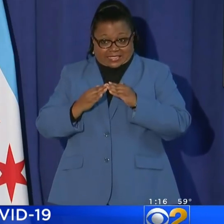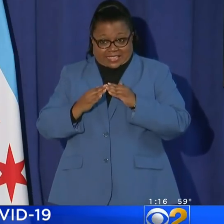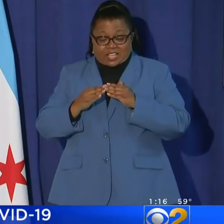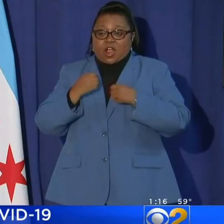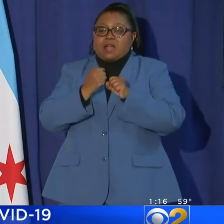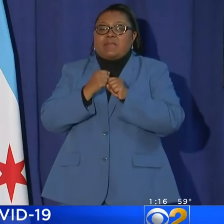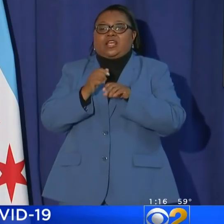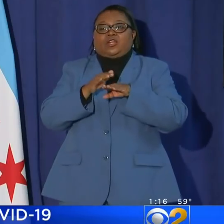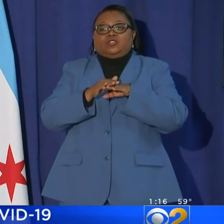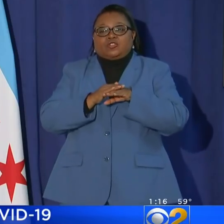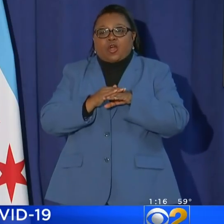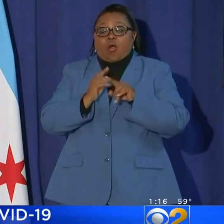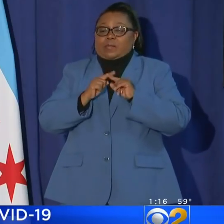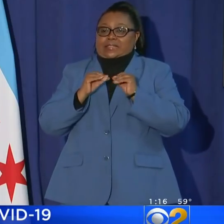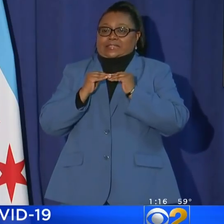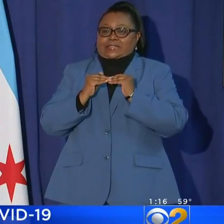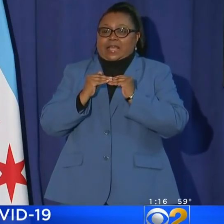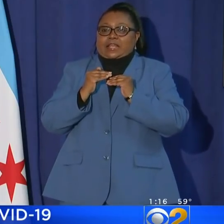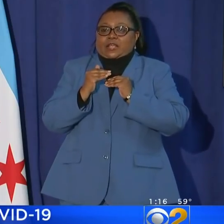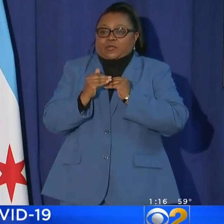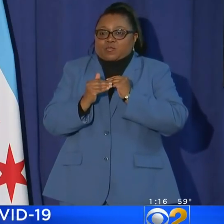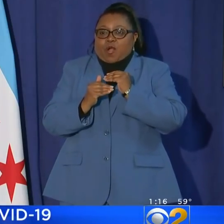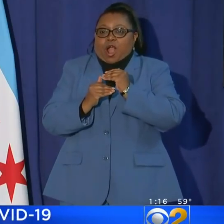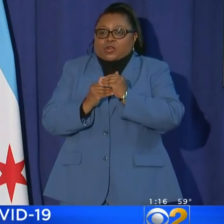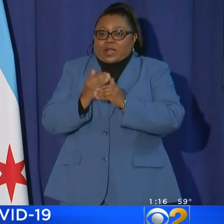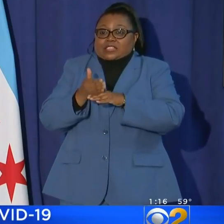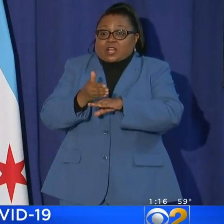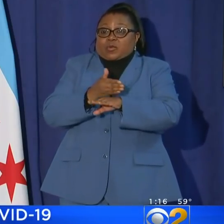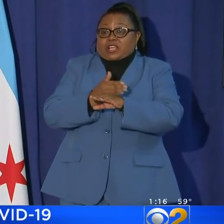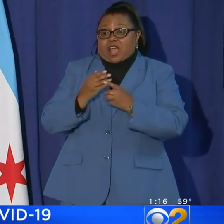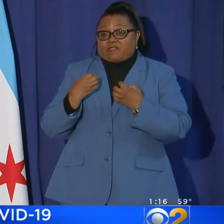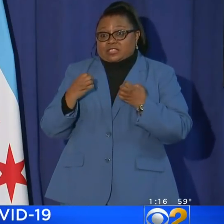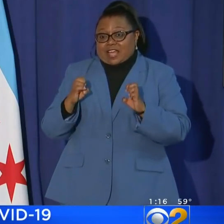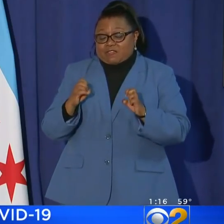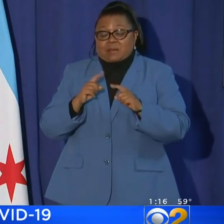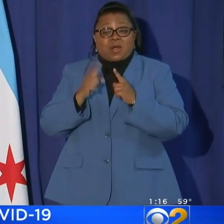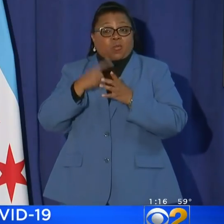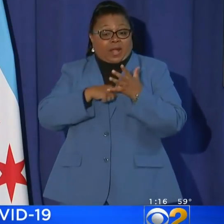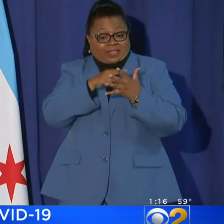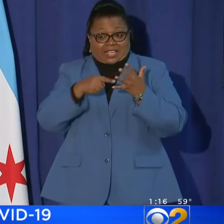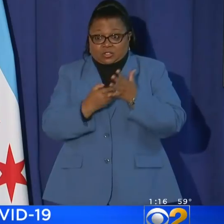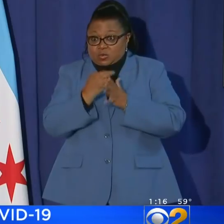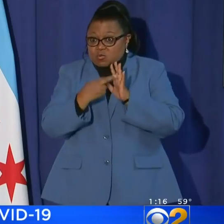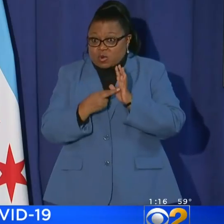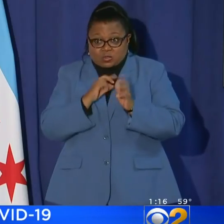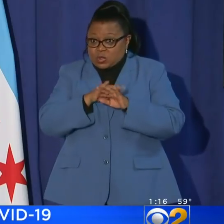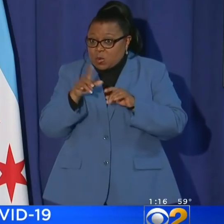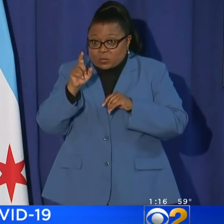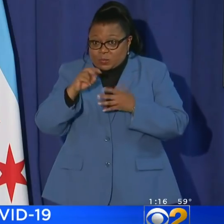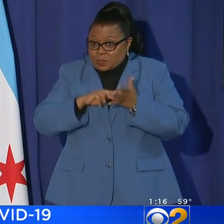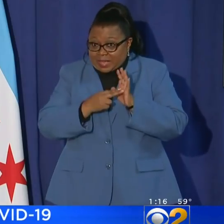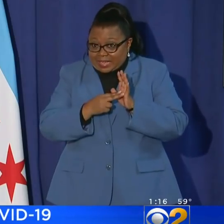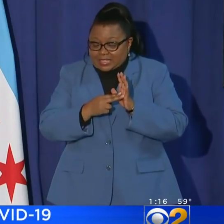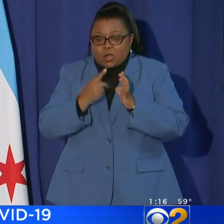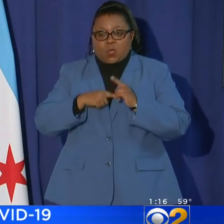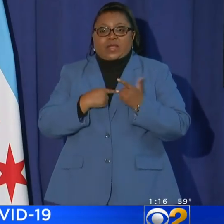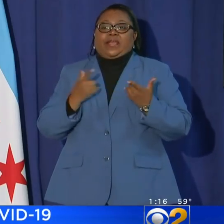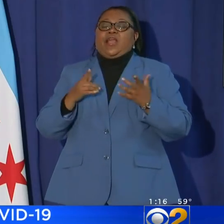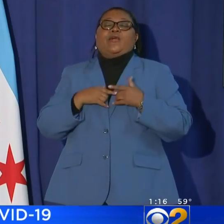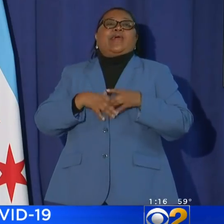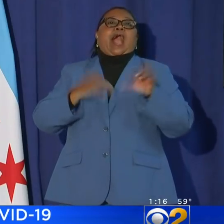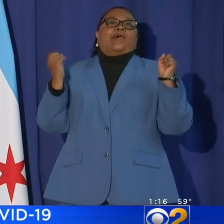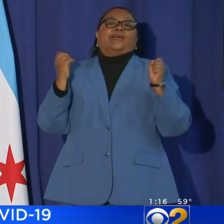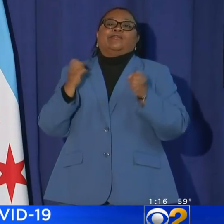are making slow but steady progress in our recovery efforts. But what these new guidelines do not mean is that we are